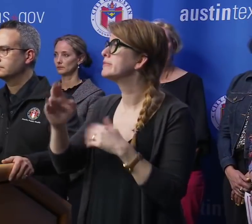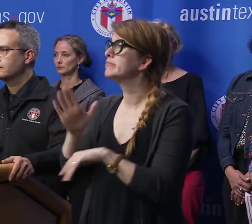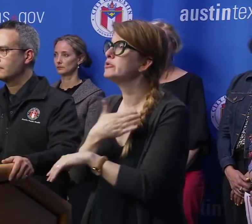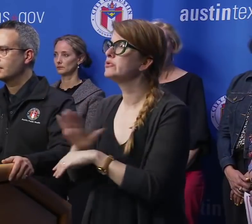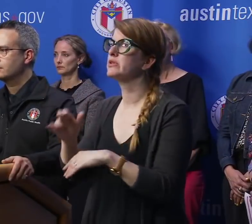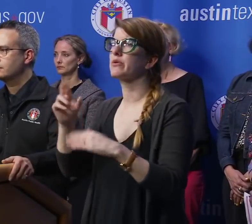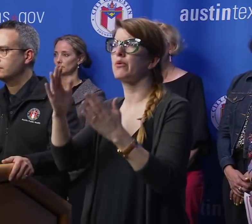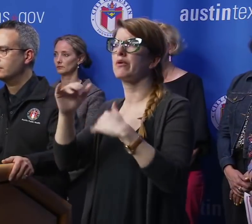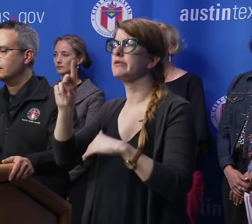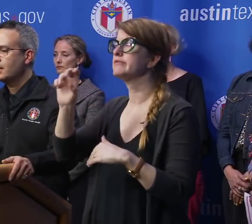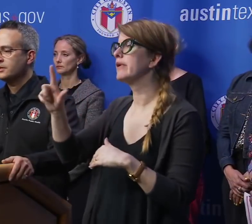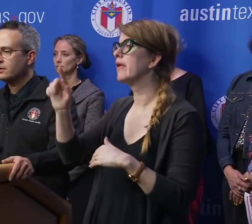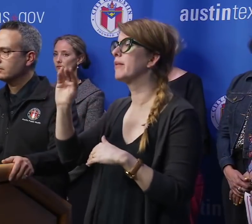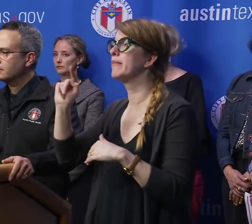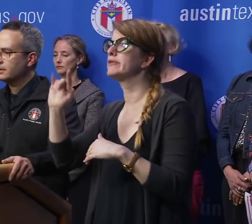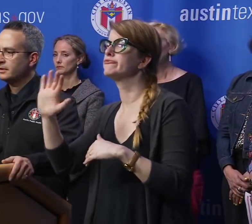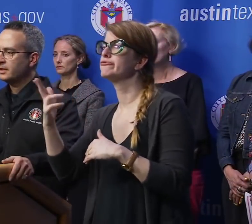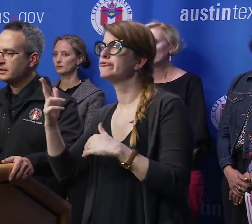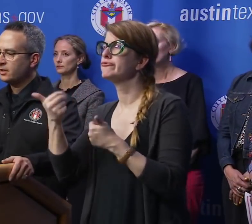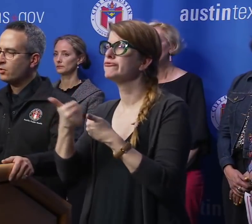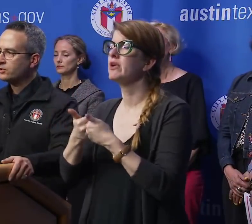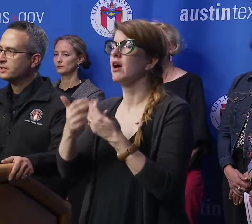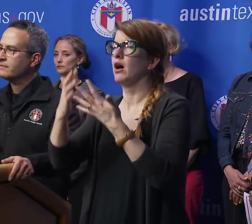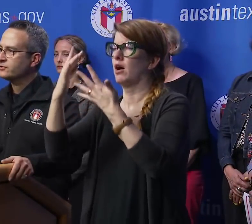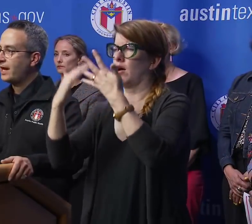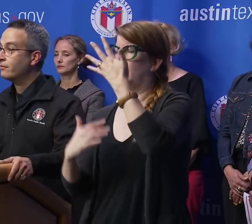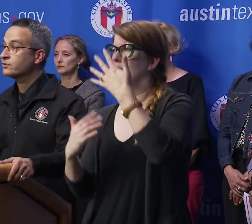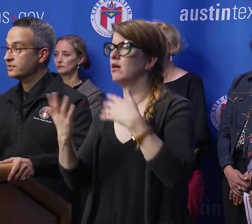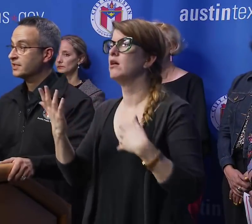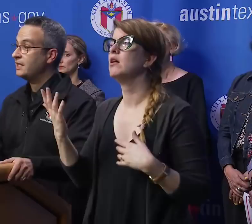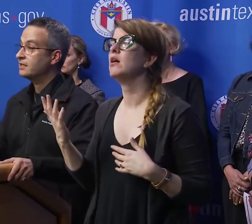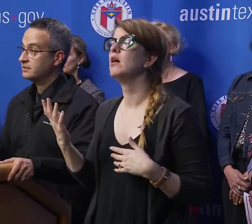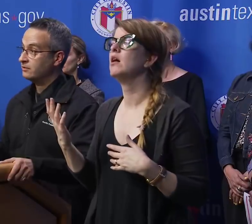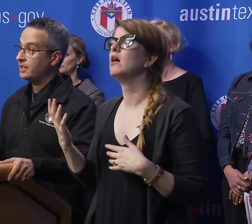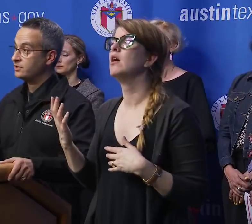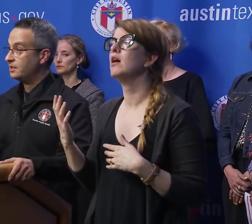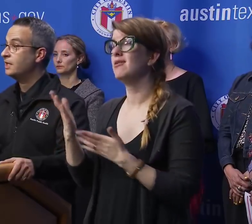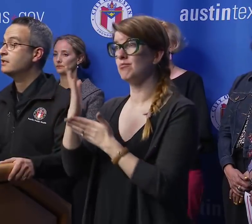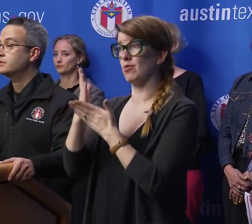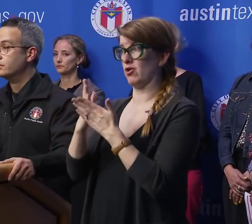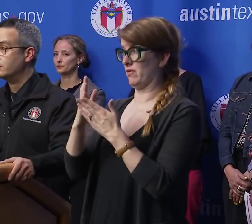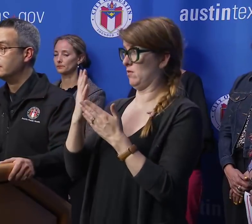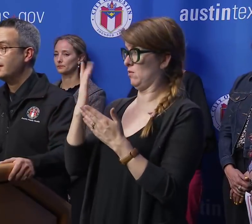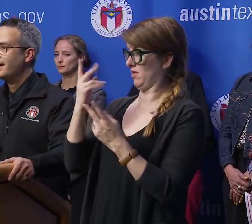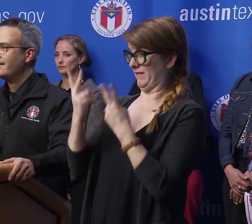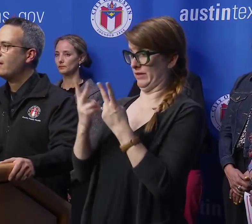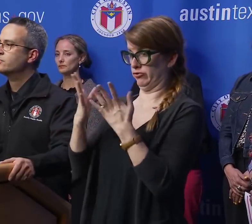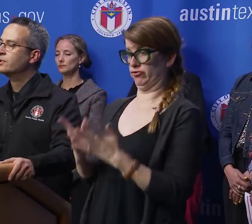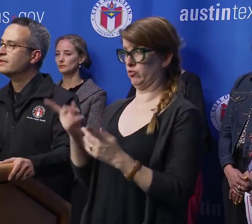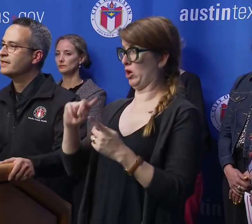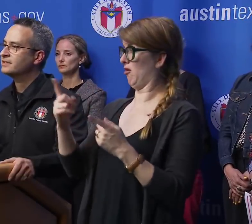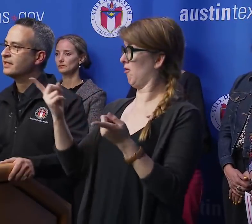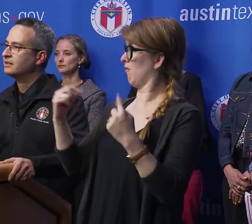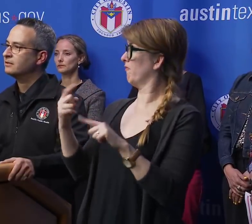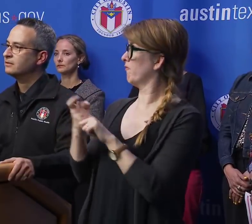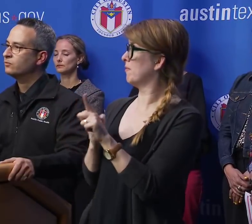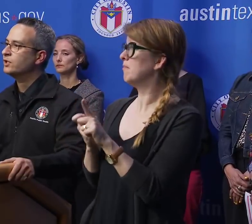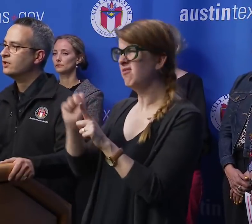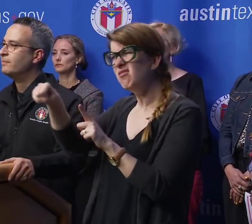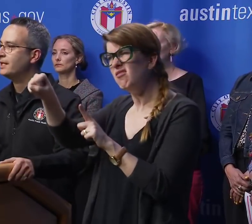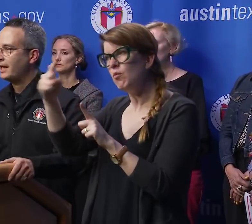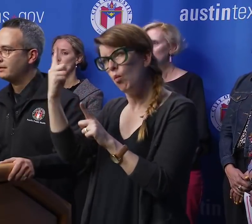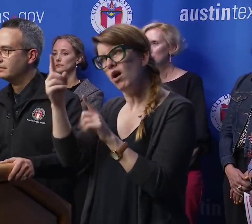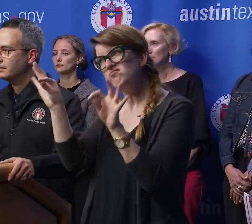Match play, or anything else? Sure. So the origin of the travelers was a key consideration, a key concern. And that was one of the things that